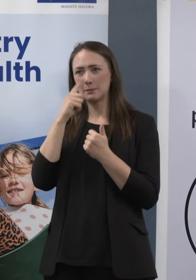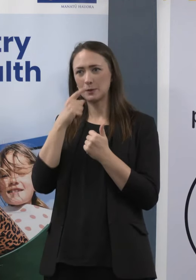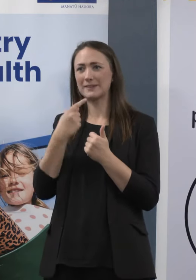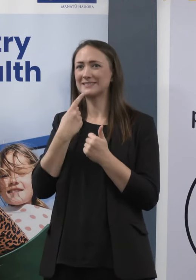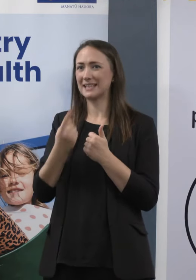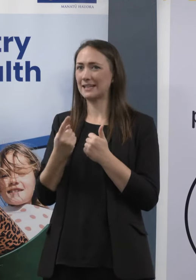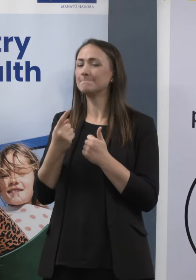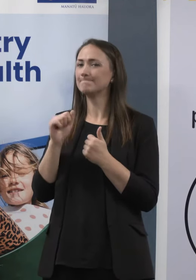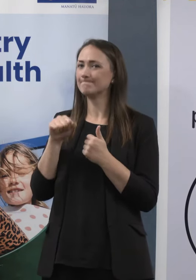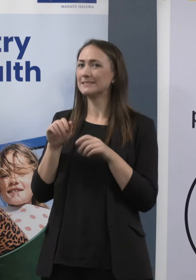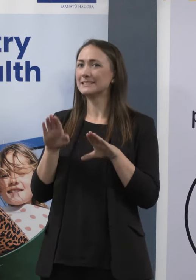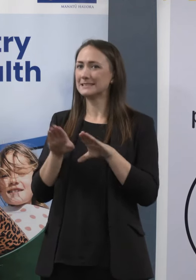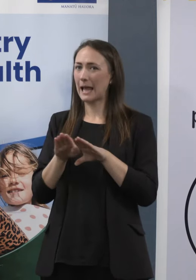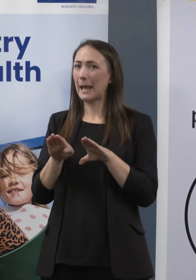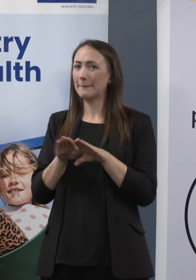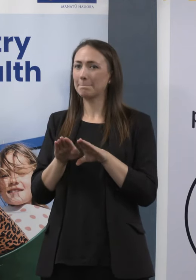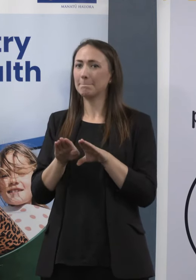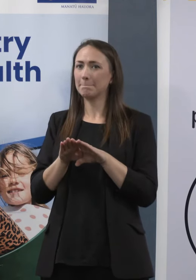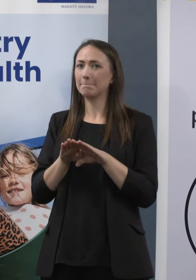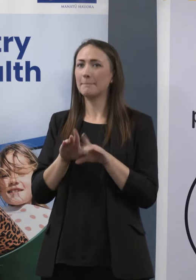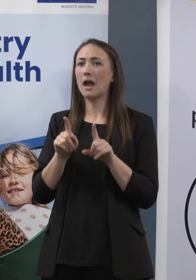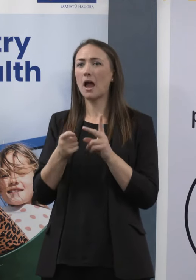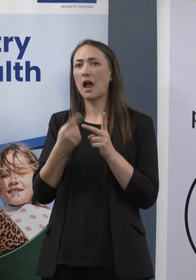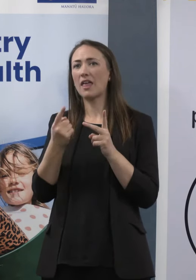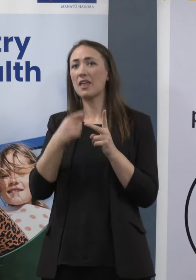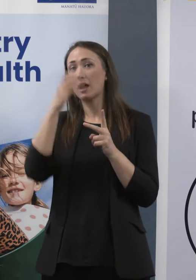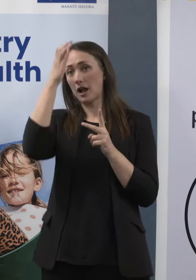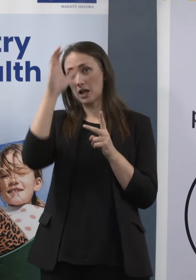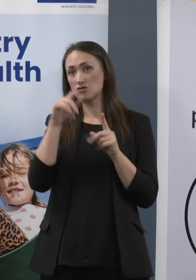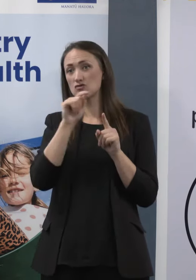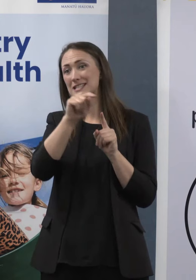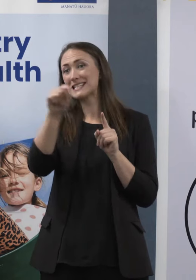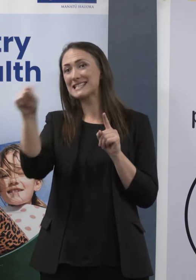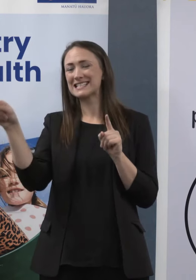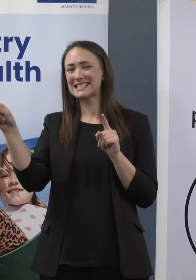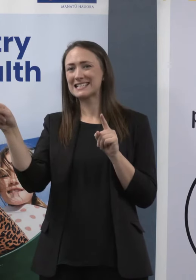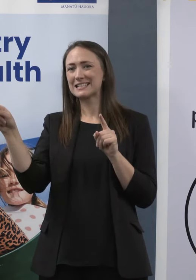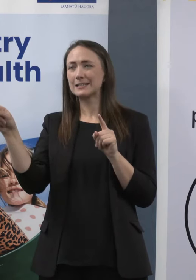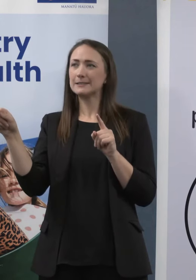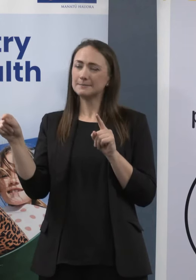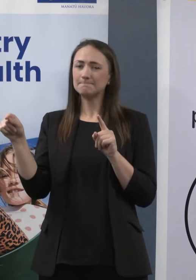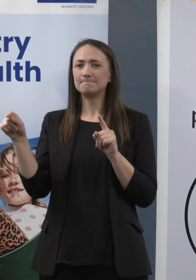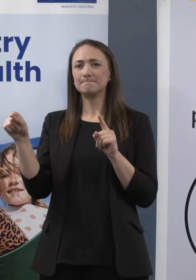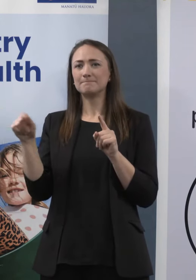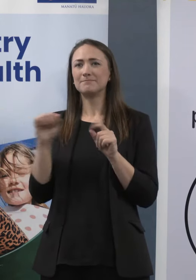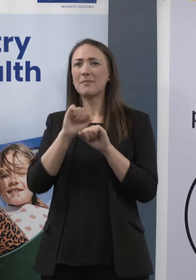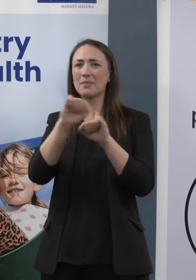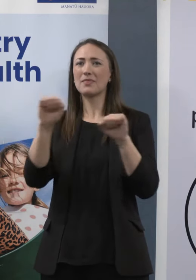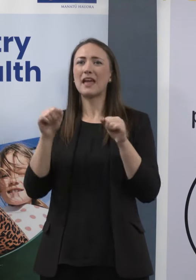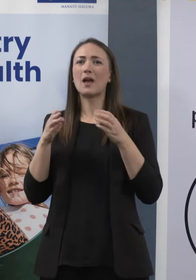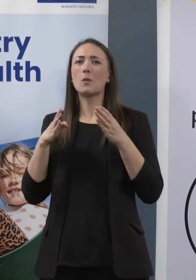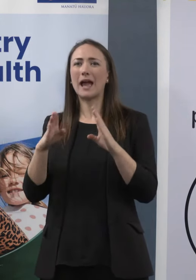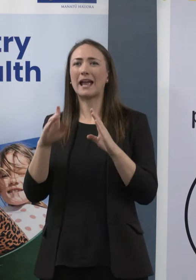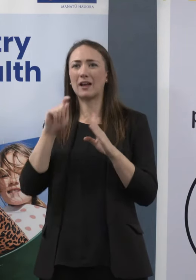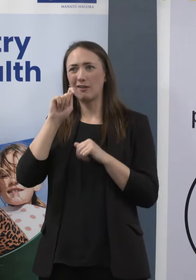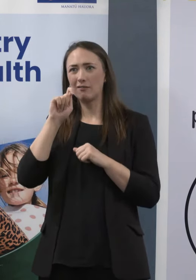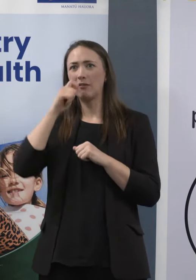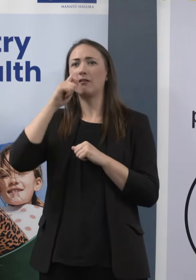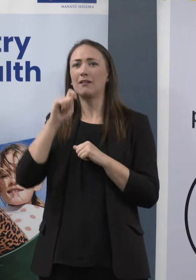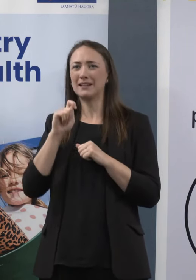in other countries when you're getting a swab, that it's a fairly gentle swabbing,